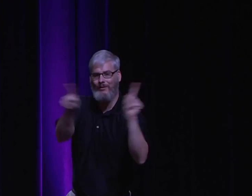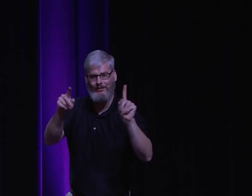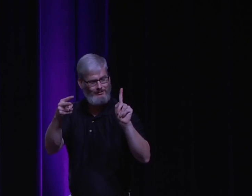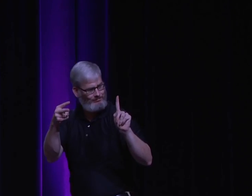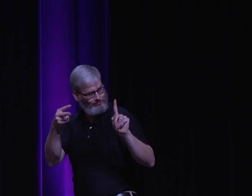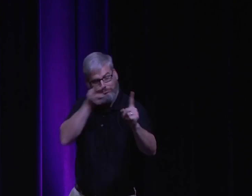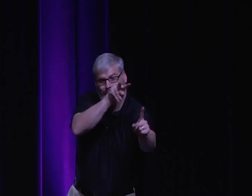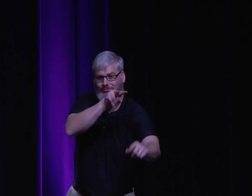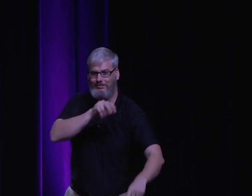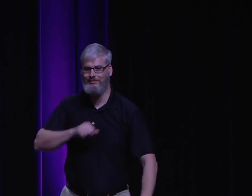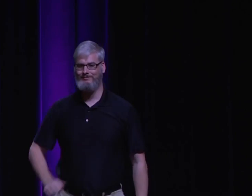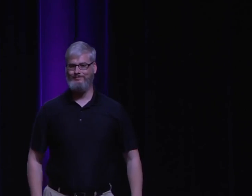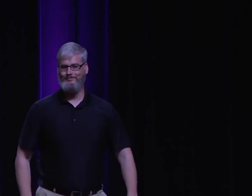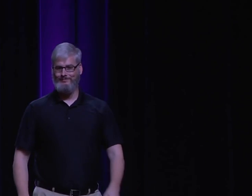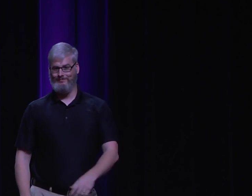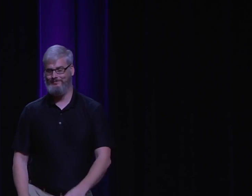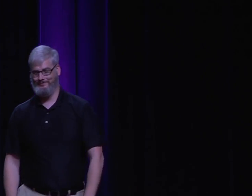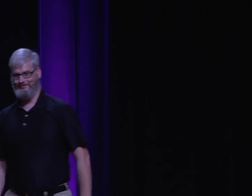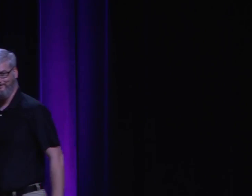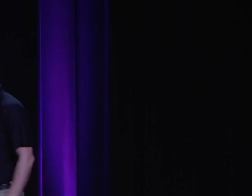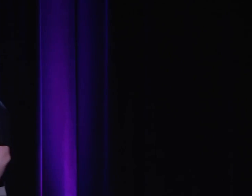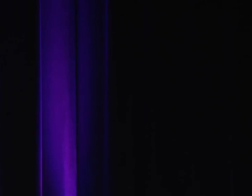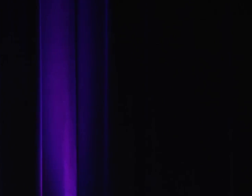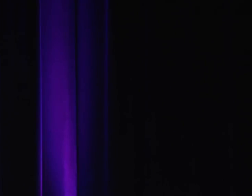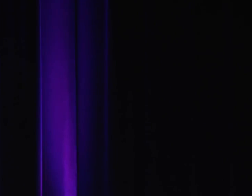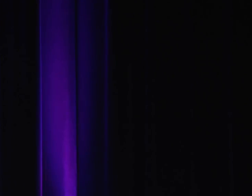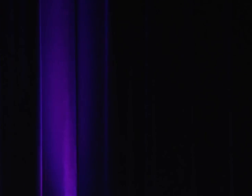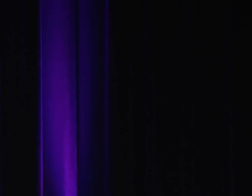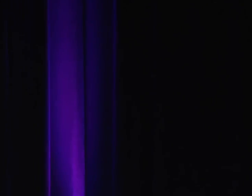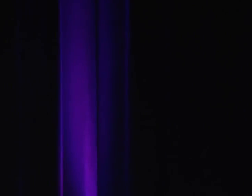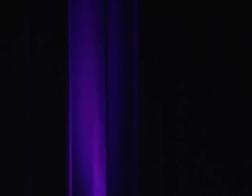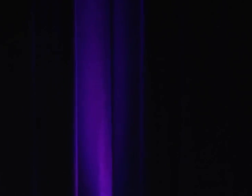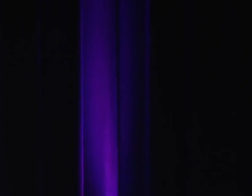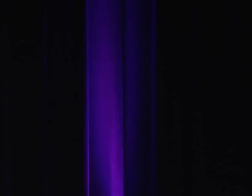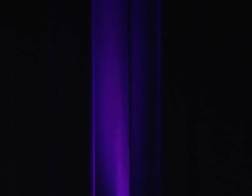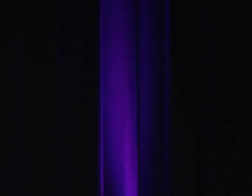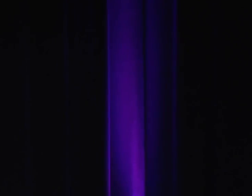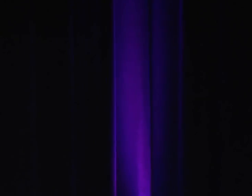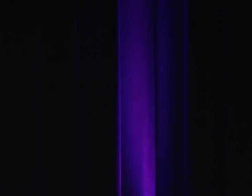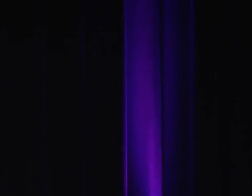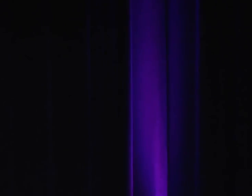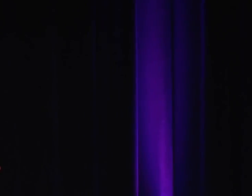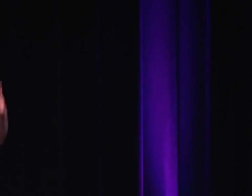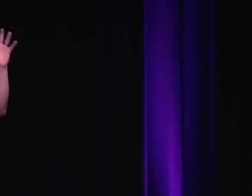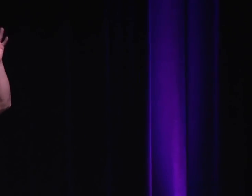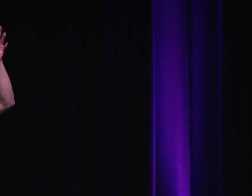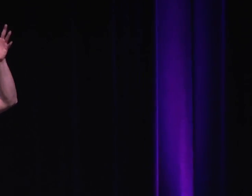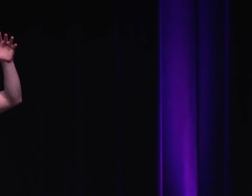value and has a different perspective than you might have. And do you agree with me, guys? All